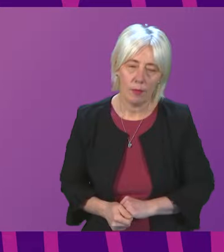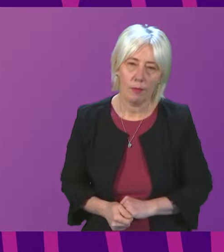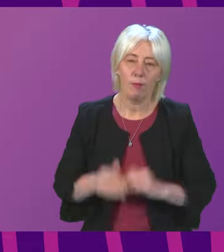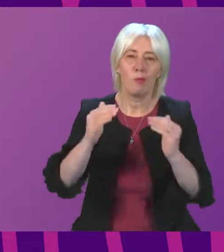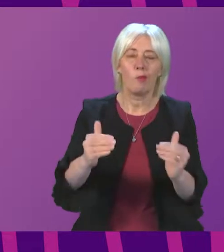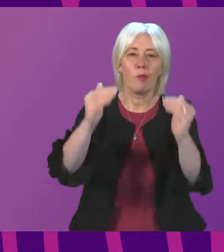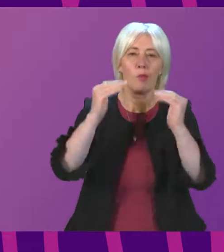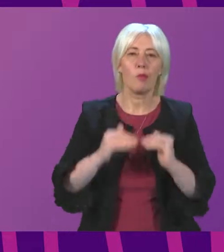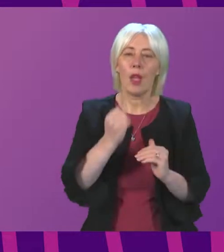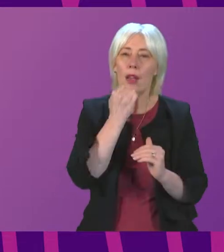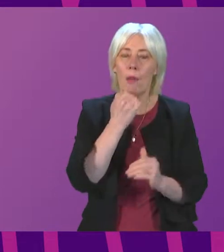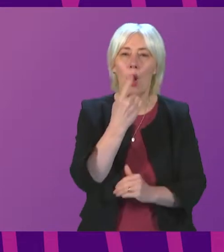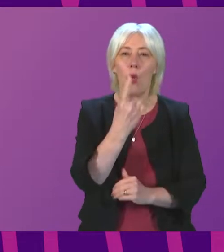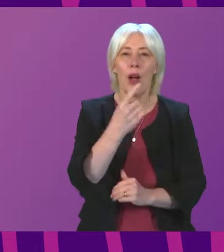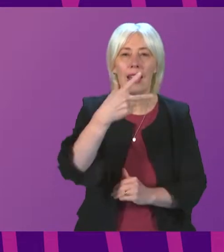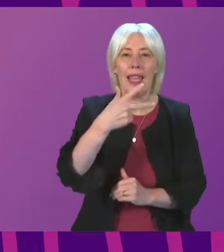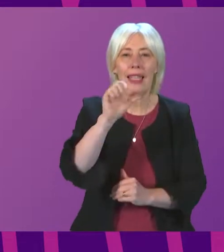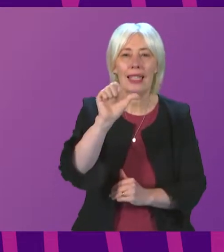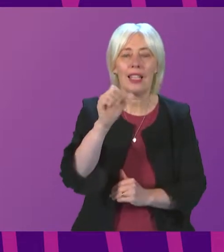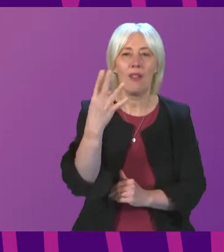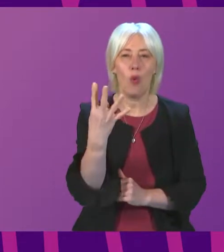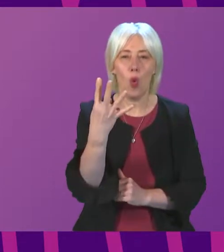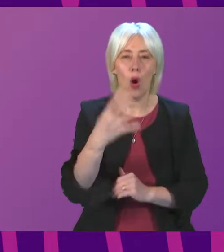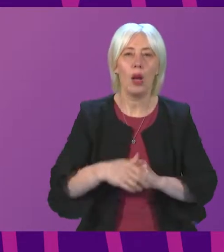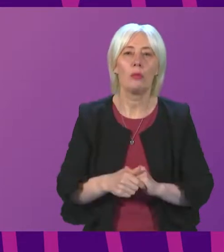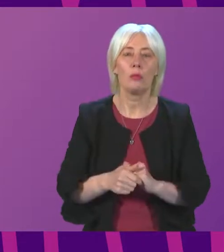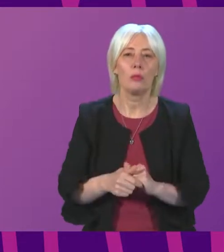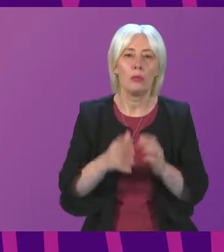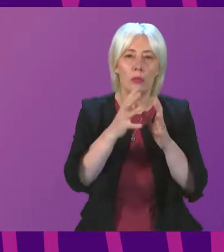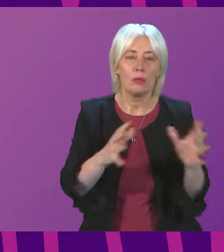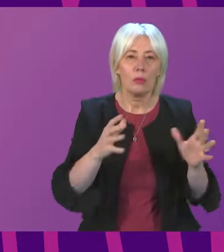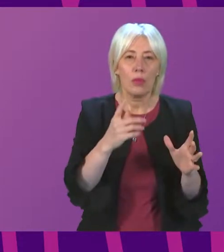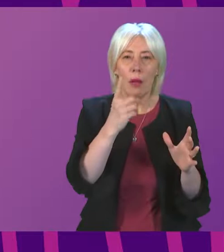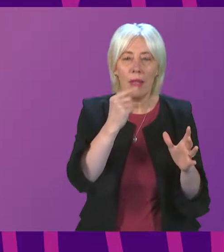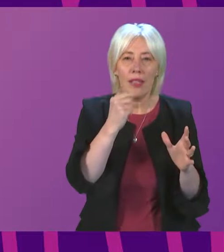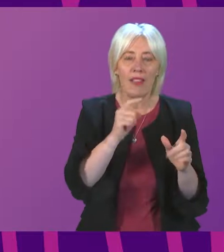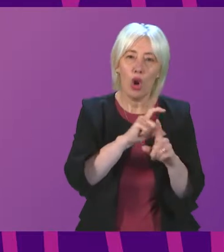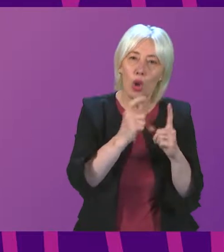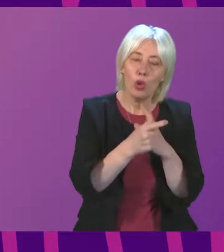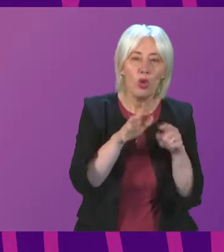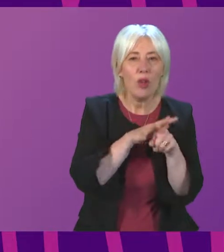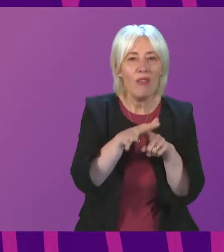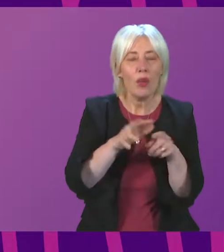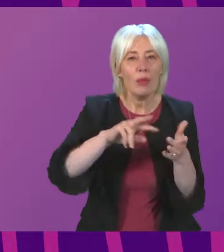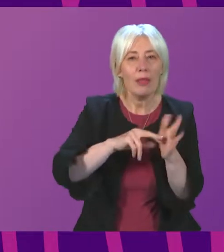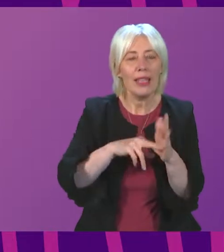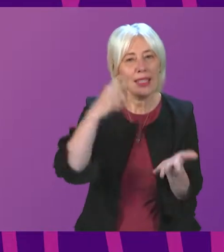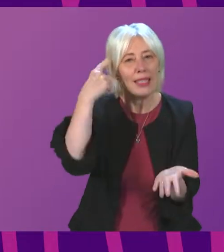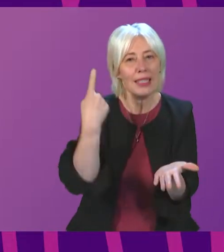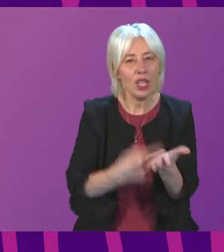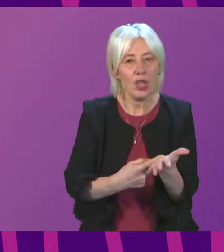move then to petition number 1864 to increase the ability of communities to influence planning decisions on